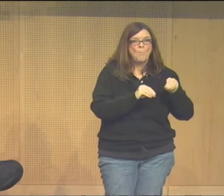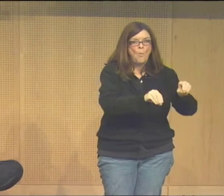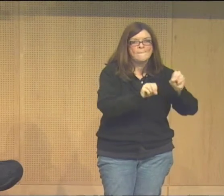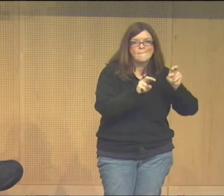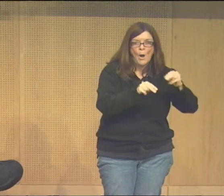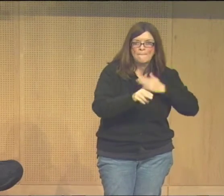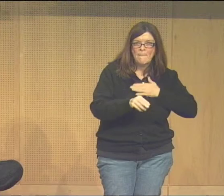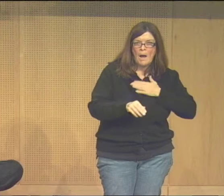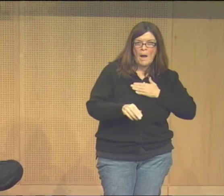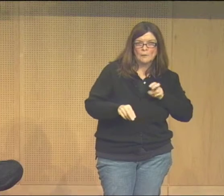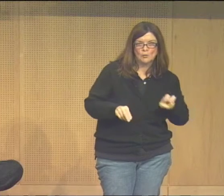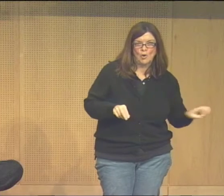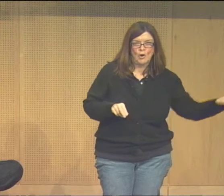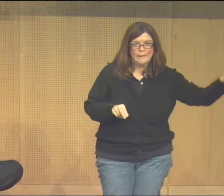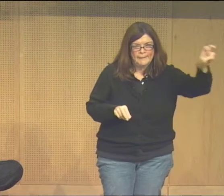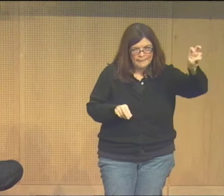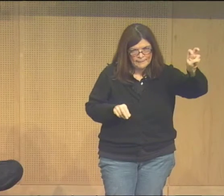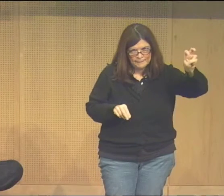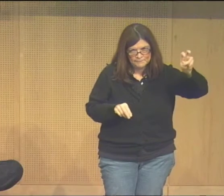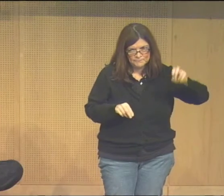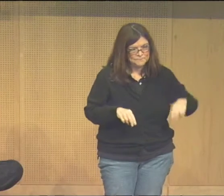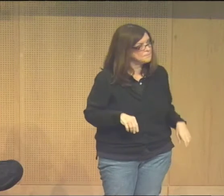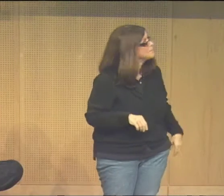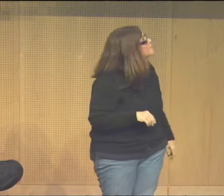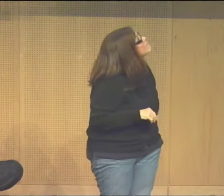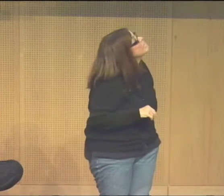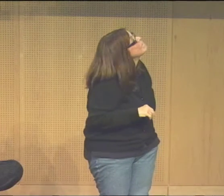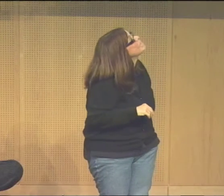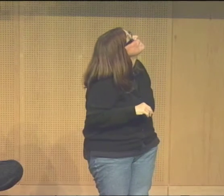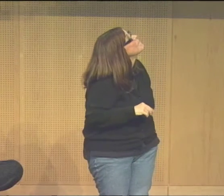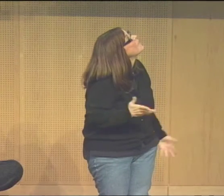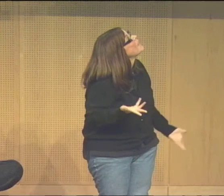able to move forward I'm able to go on my journey and become more of who I am